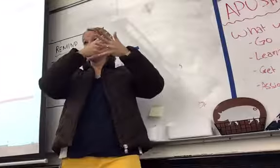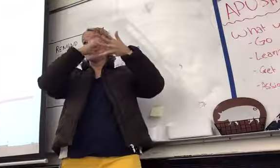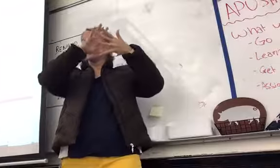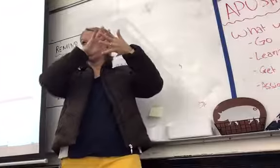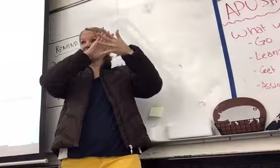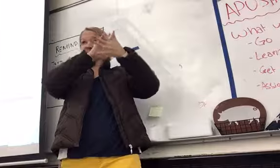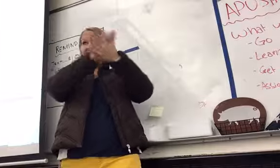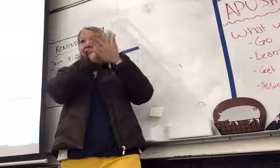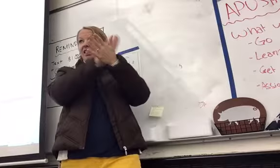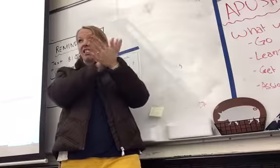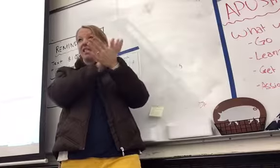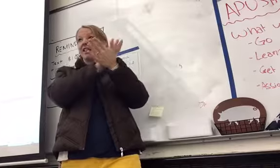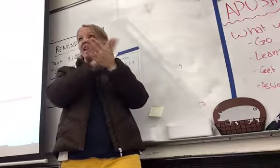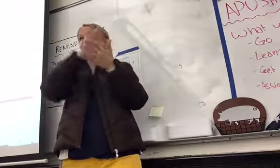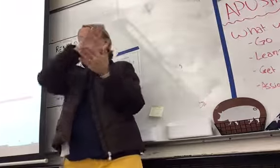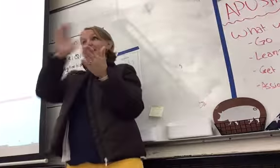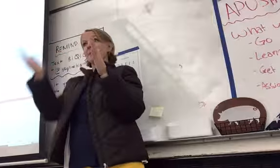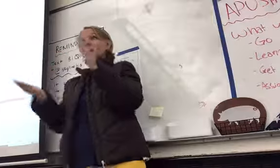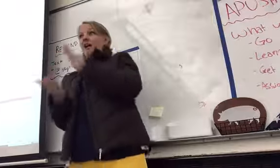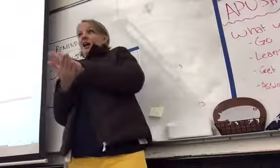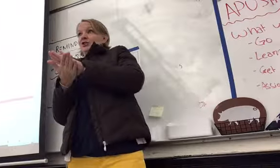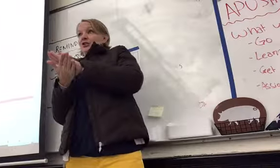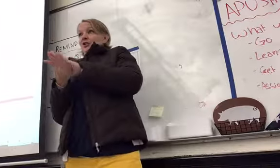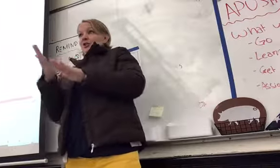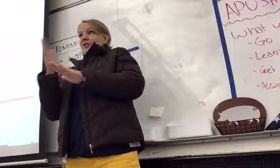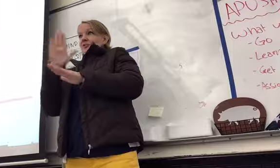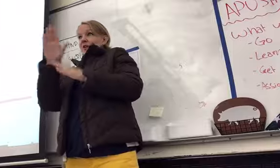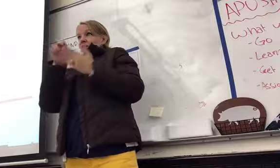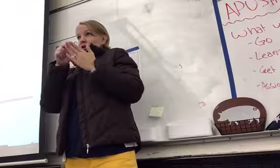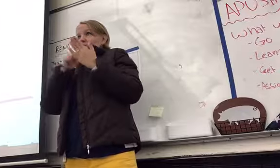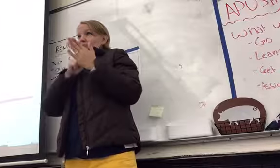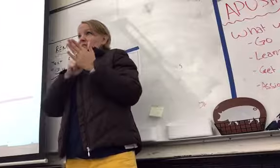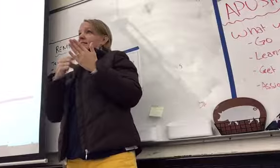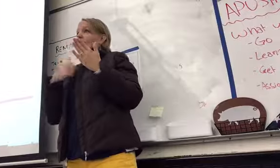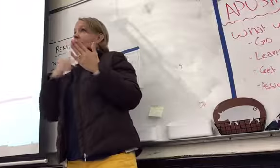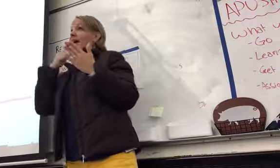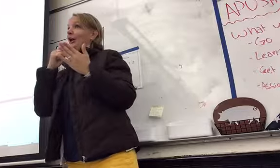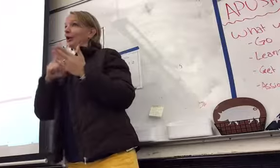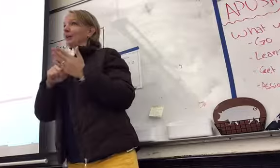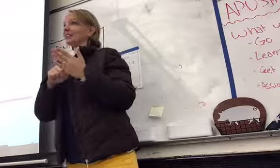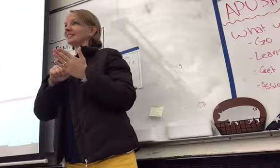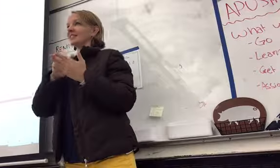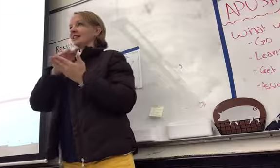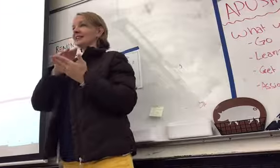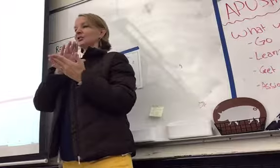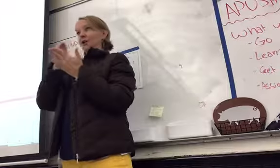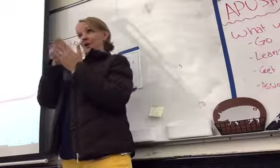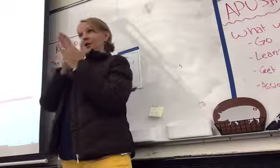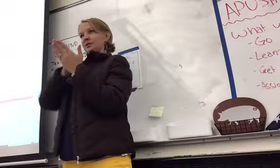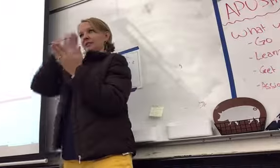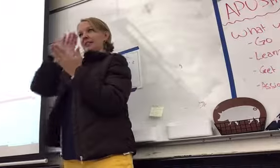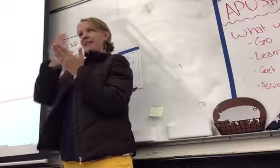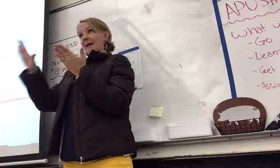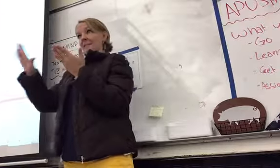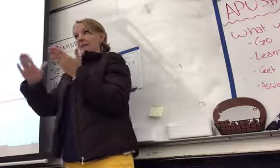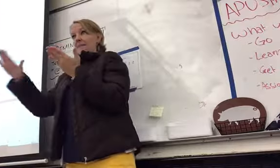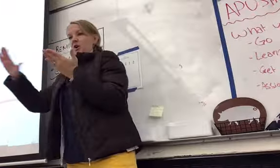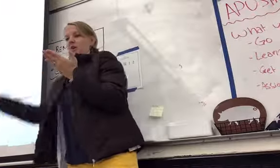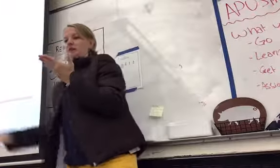their notes, which you guys think I don't notice. I do, every time, okay? So, they put it underneath, and what they did for their project is on this lined